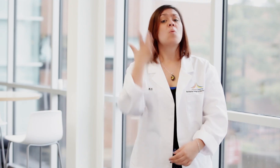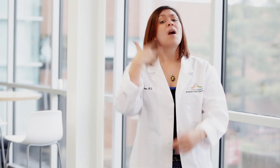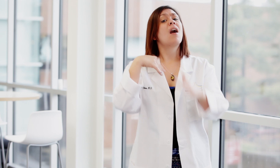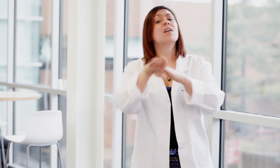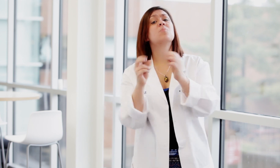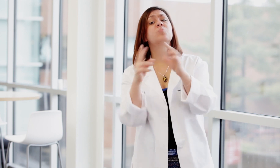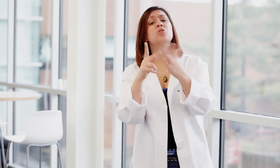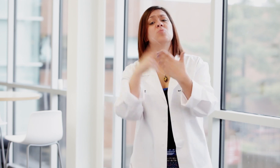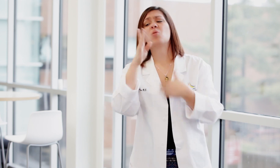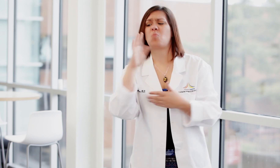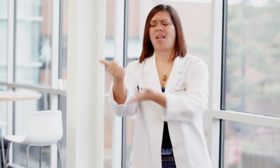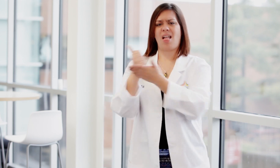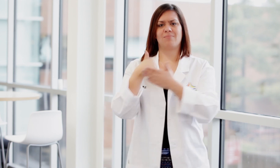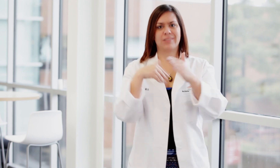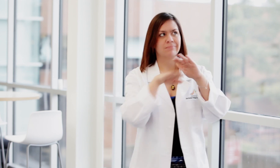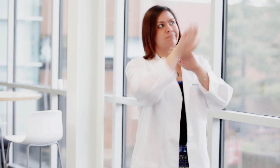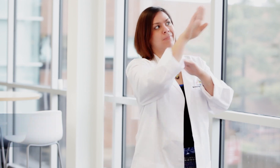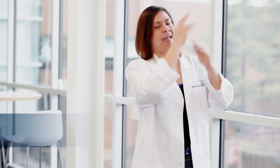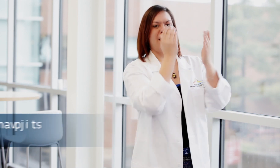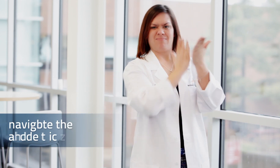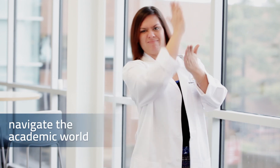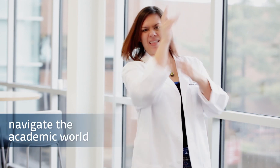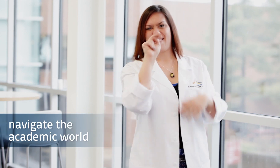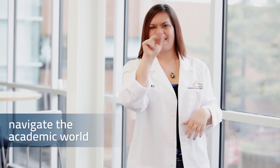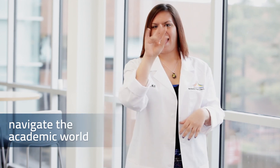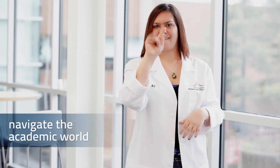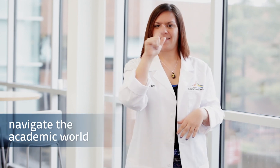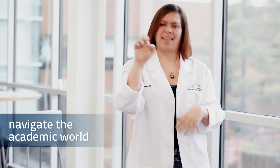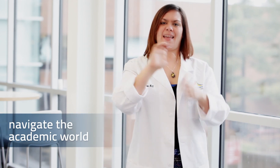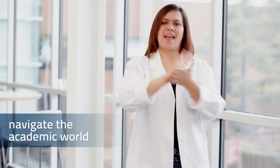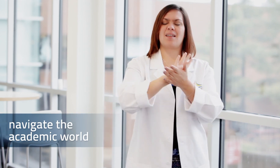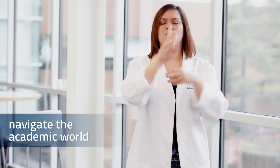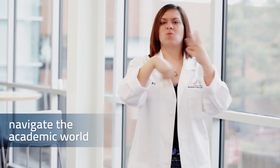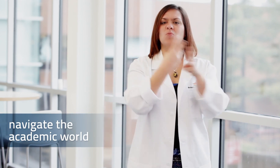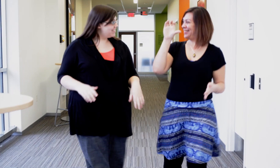By being part of the Bridges program, I am able to begin to navigate the academic world.